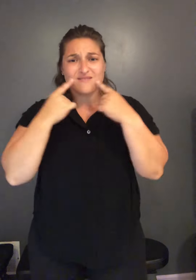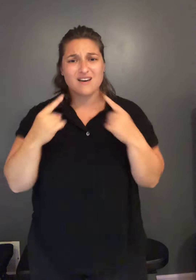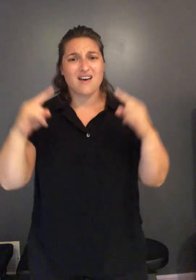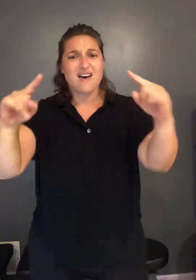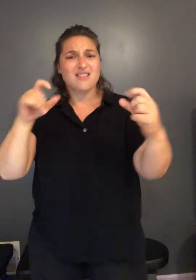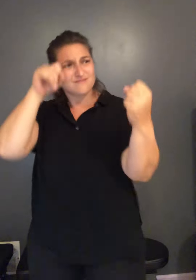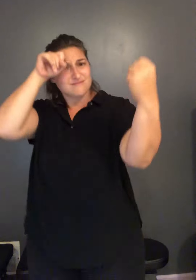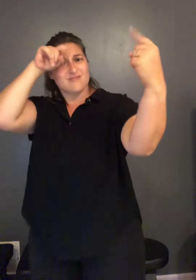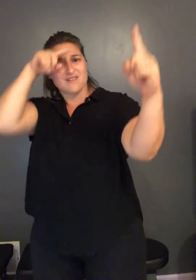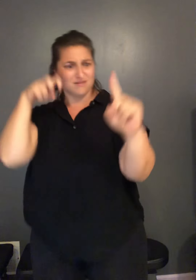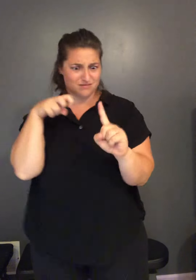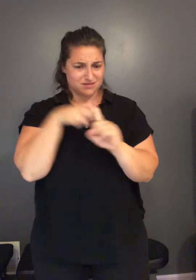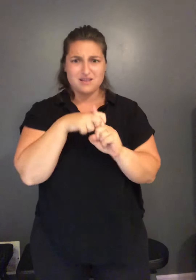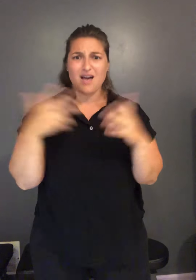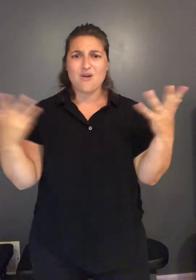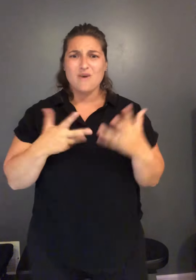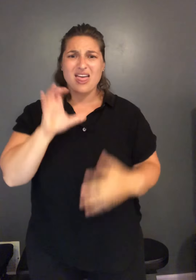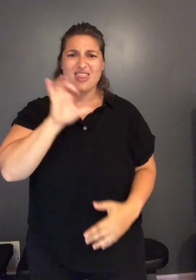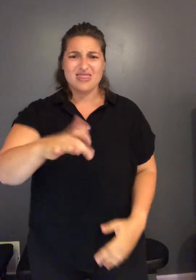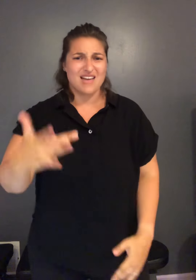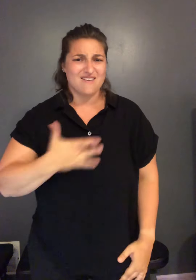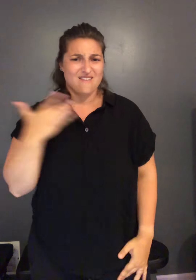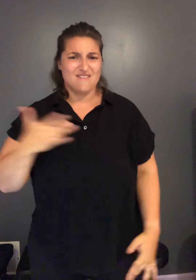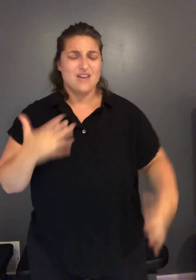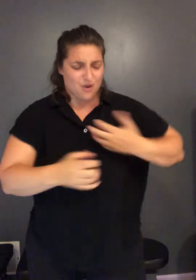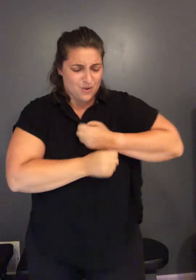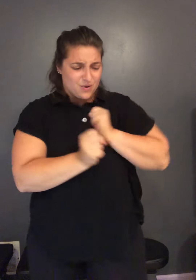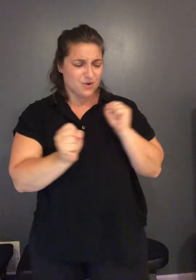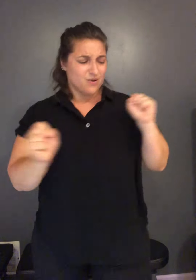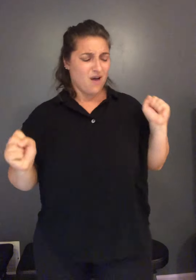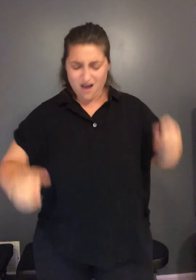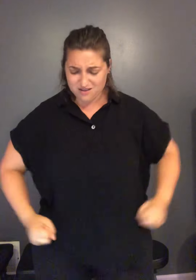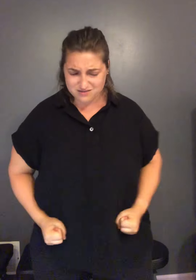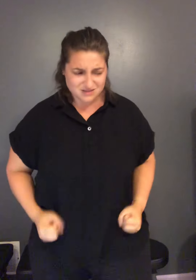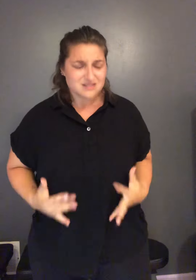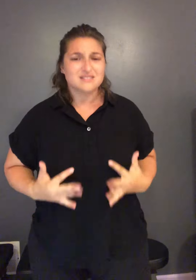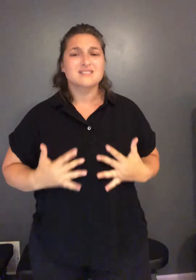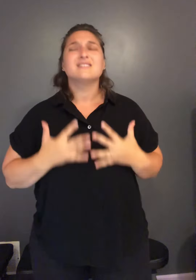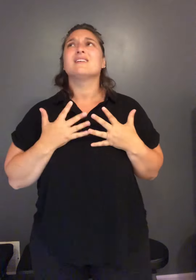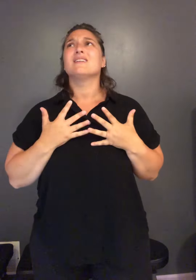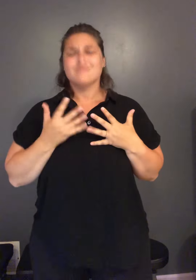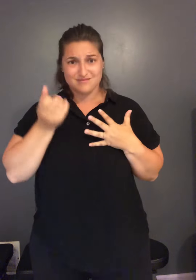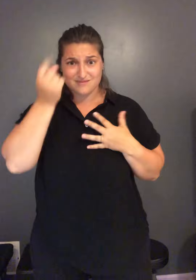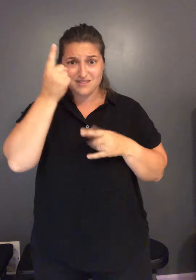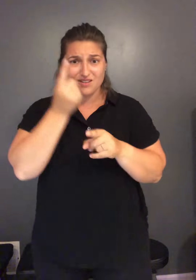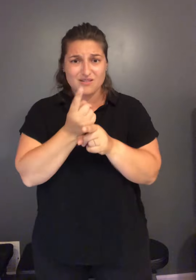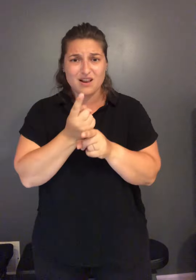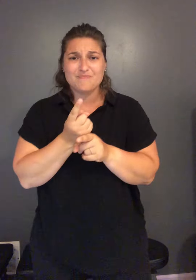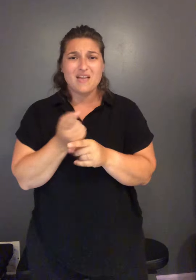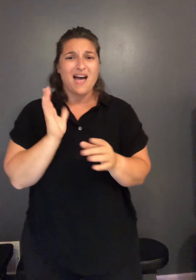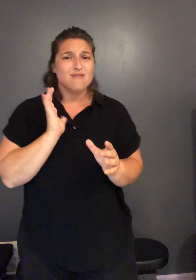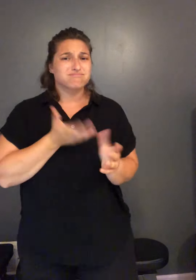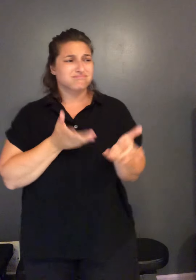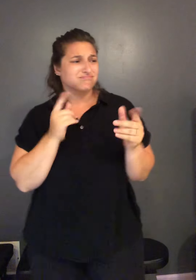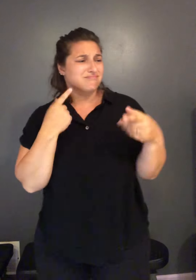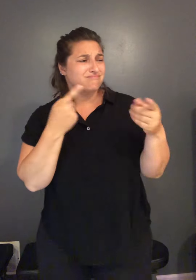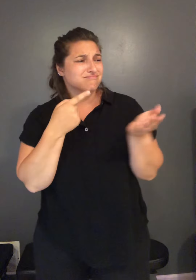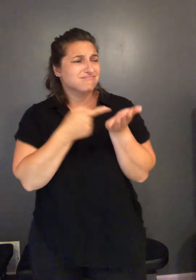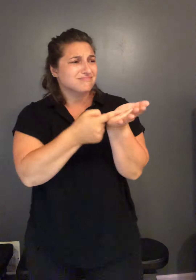match with someone at your level what the hell is the catch just the feeling of freedom of seeing the light it's been Franklin with the key in a kite you see it right the conversation lasts in two minutes